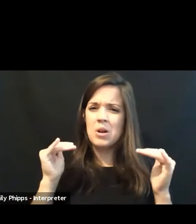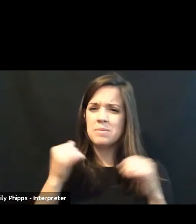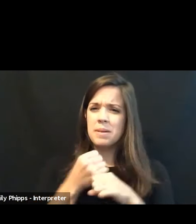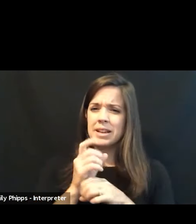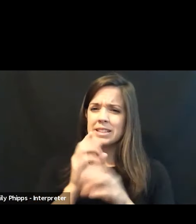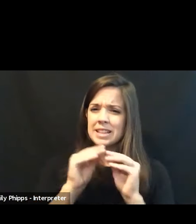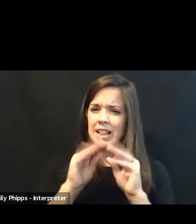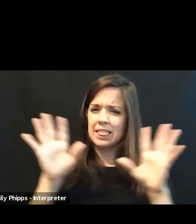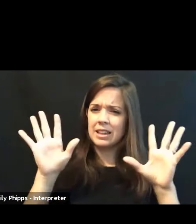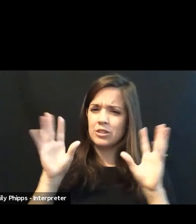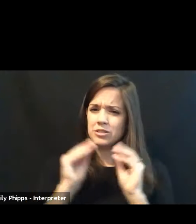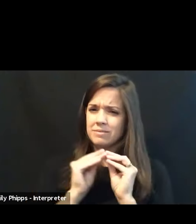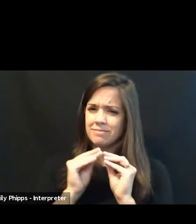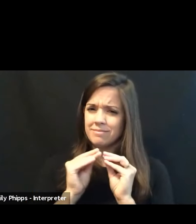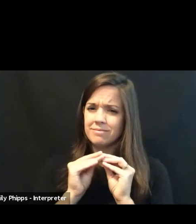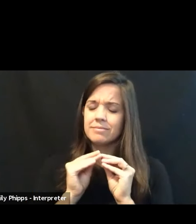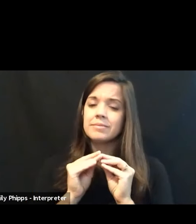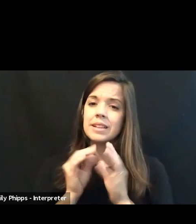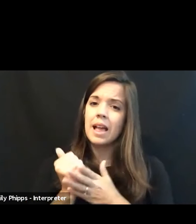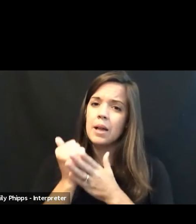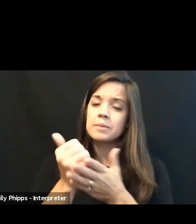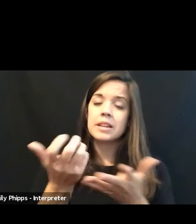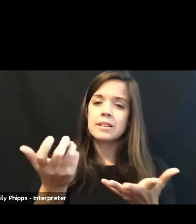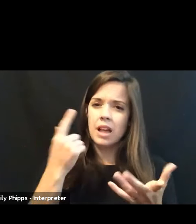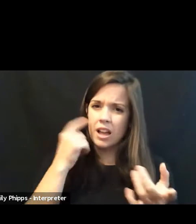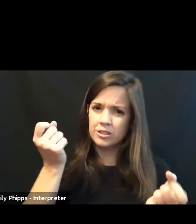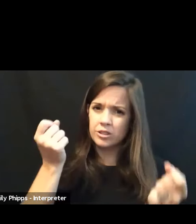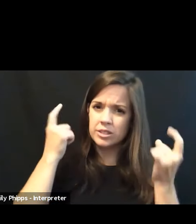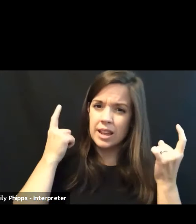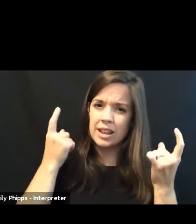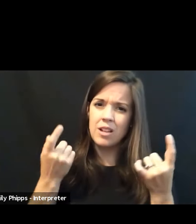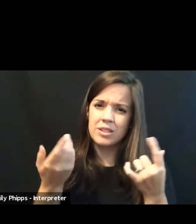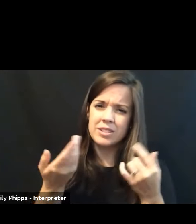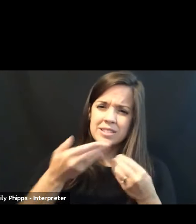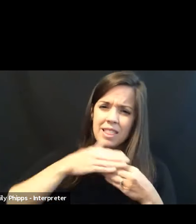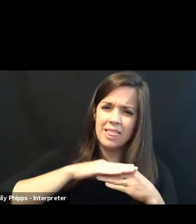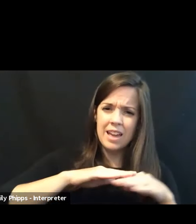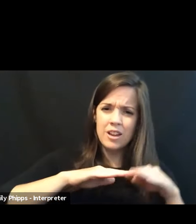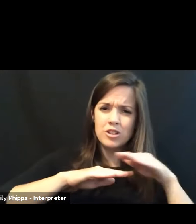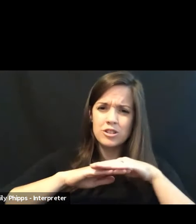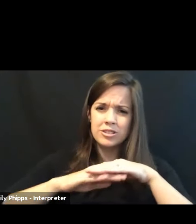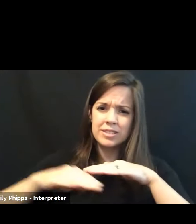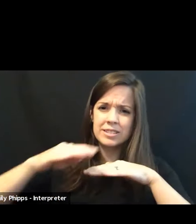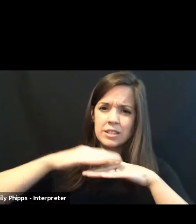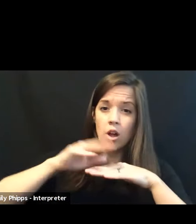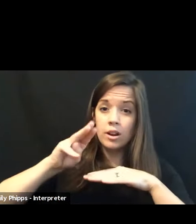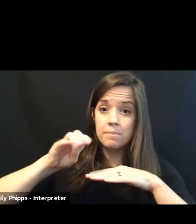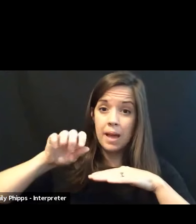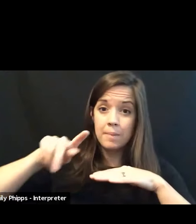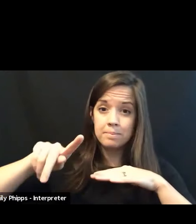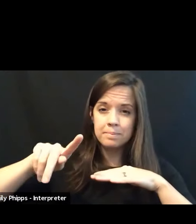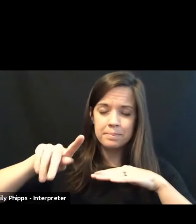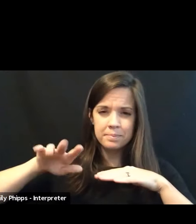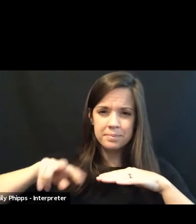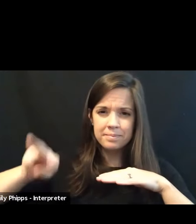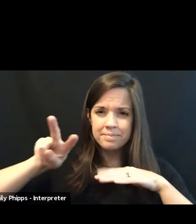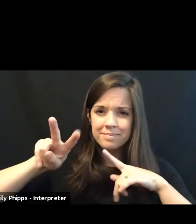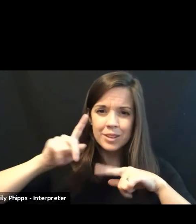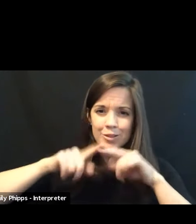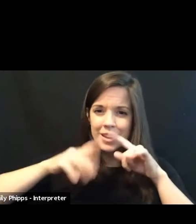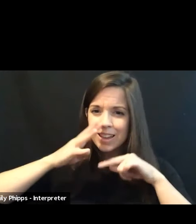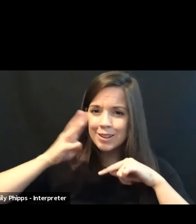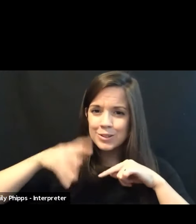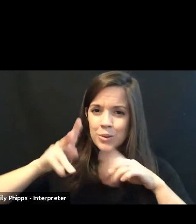clearer of how overlaying these layers on a map map. You can't ignore the people